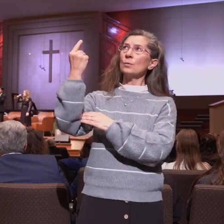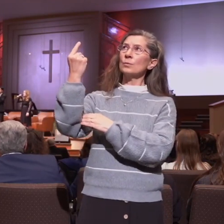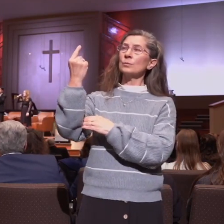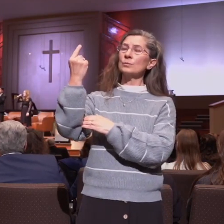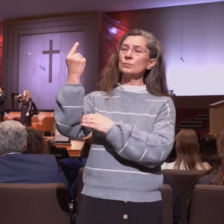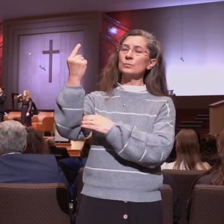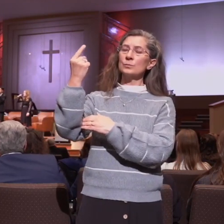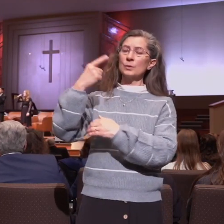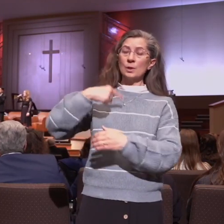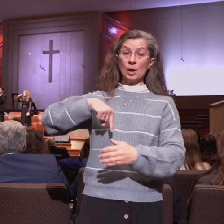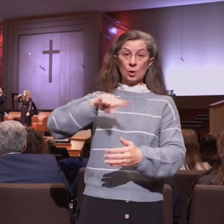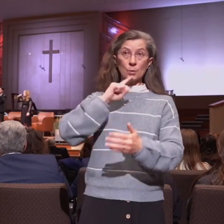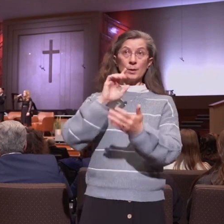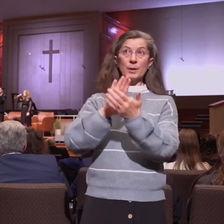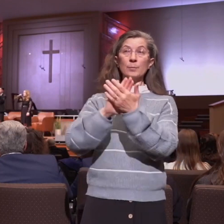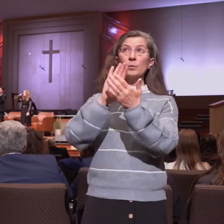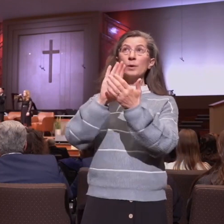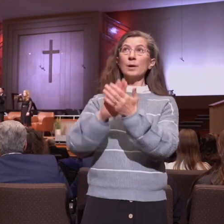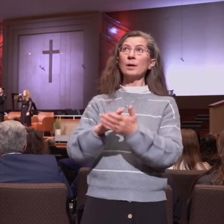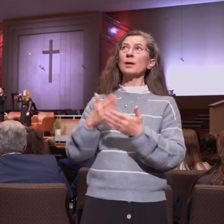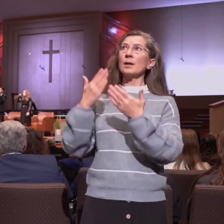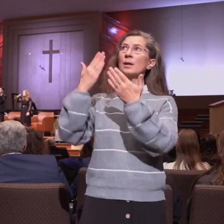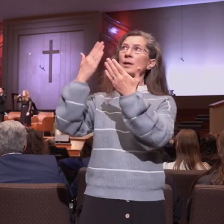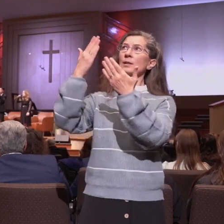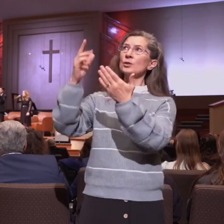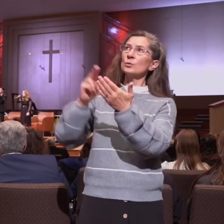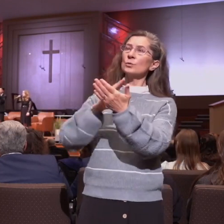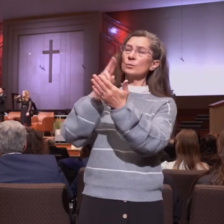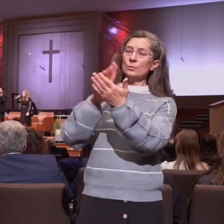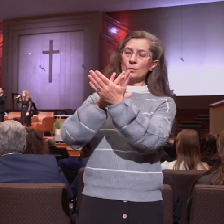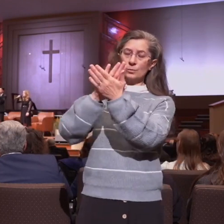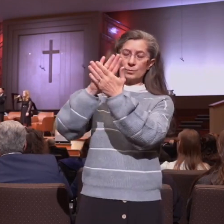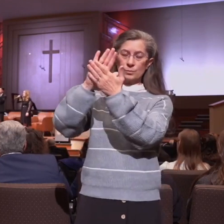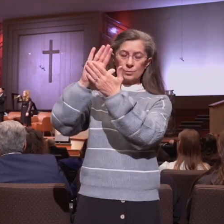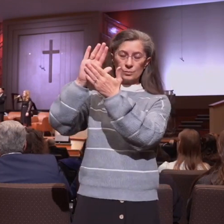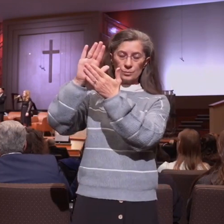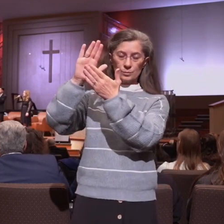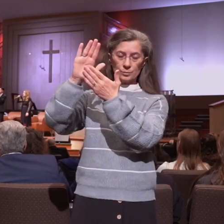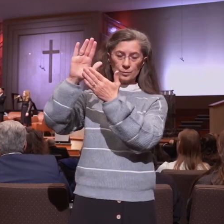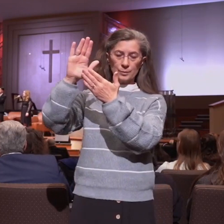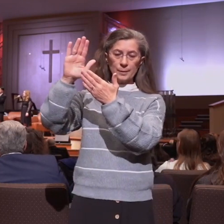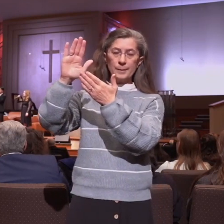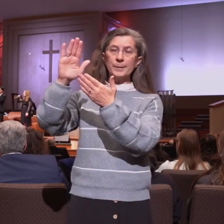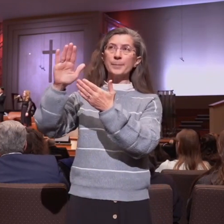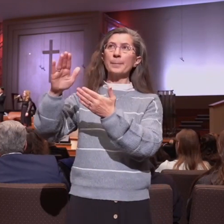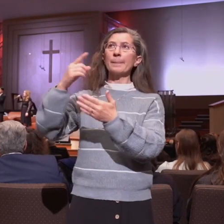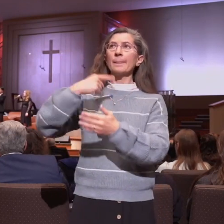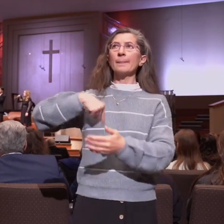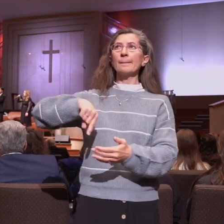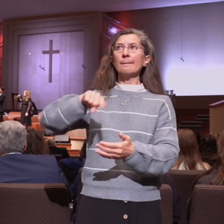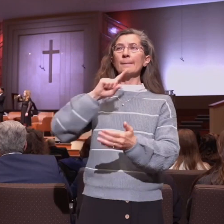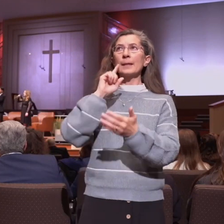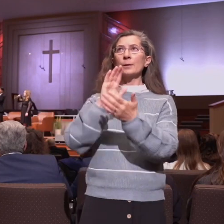holy, holy. We praise